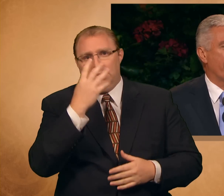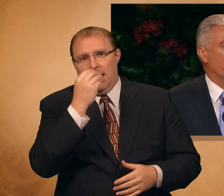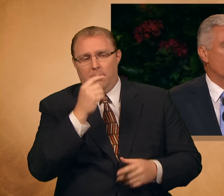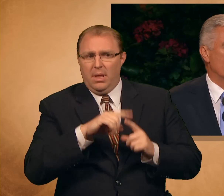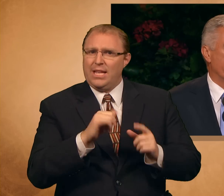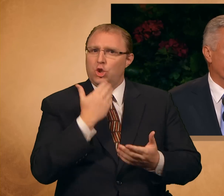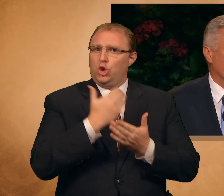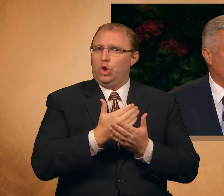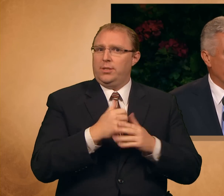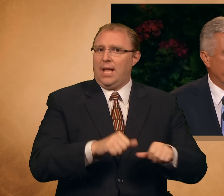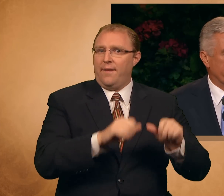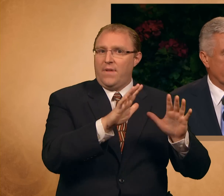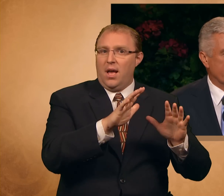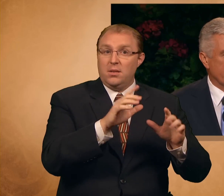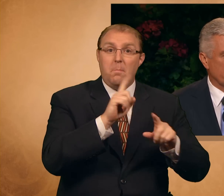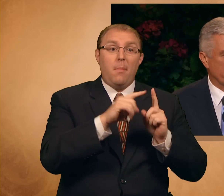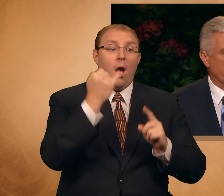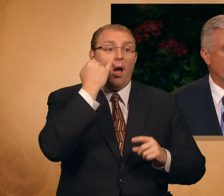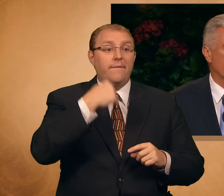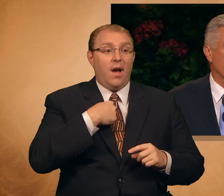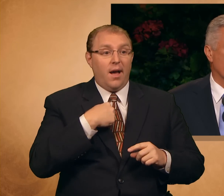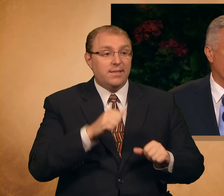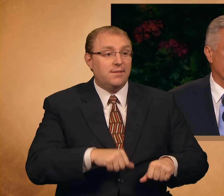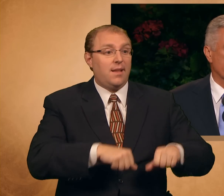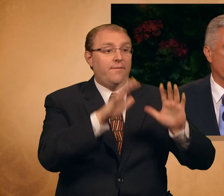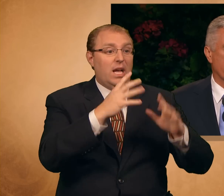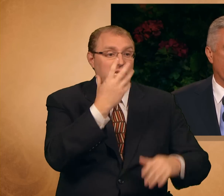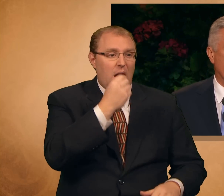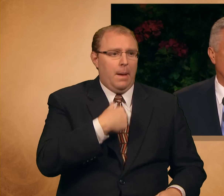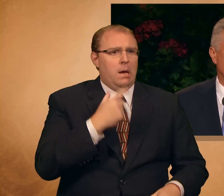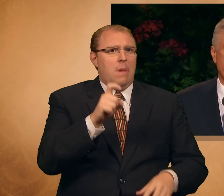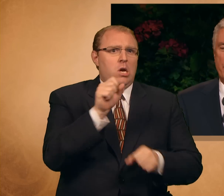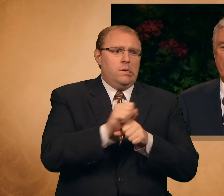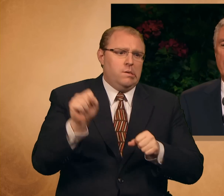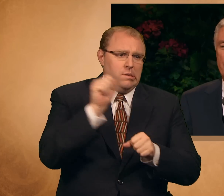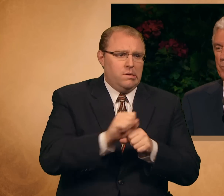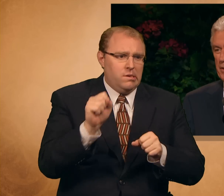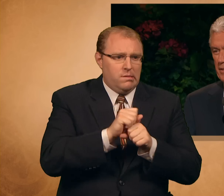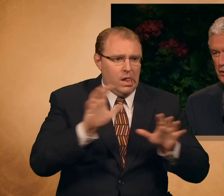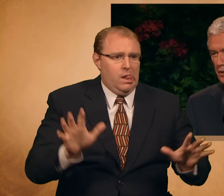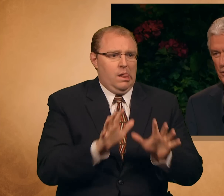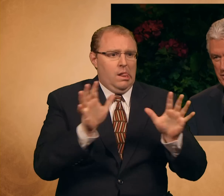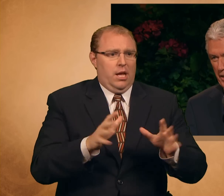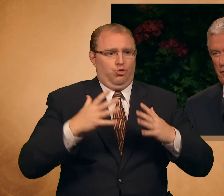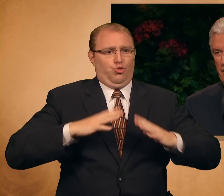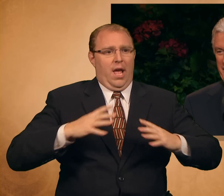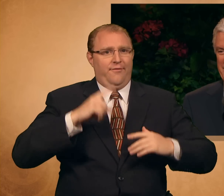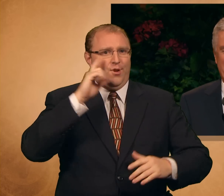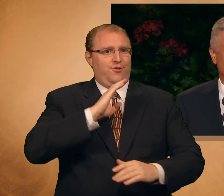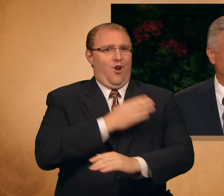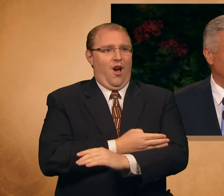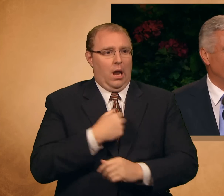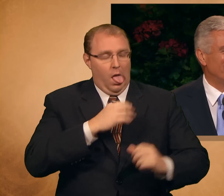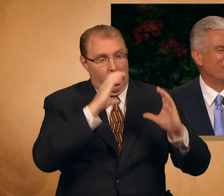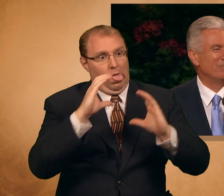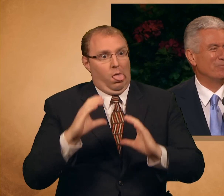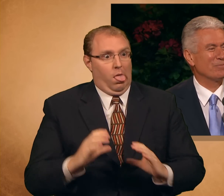to make the perfect accessory for a daughter's Sunday outfit may not be such a good sacrifice.